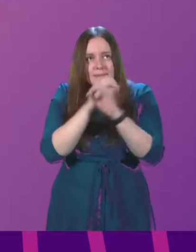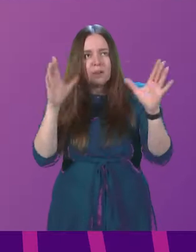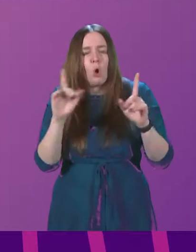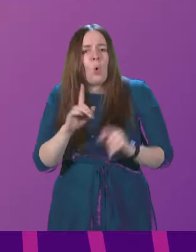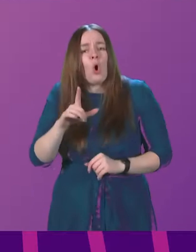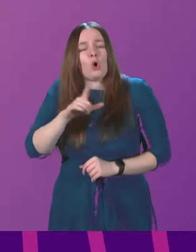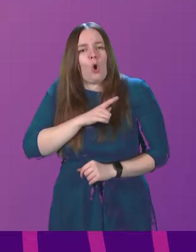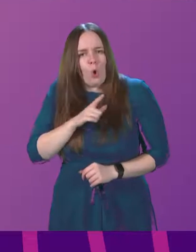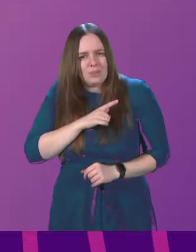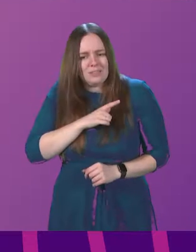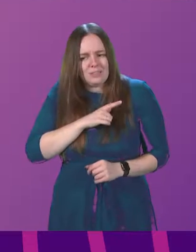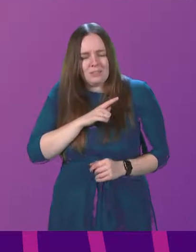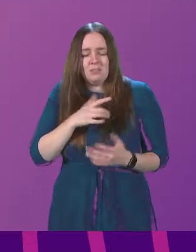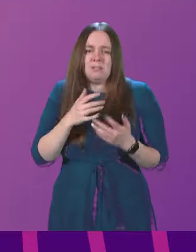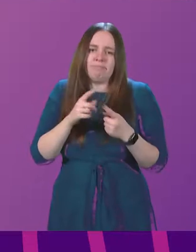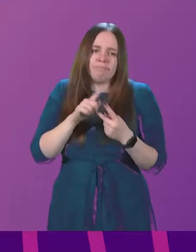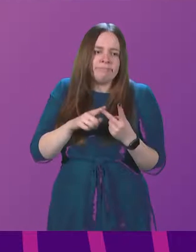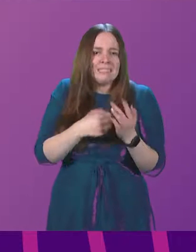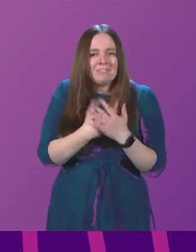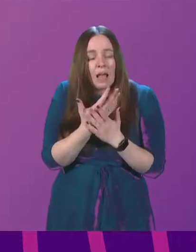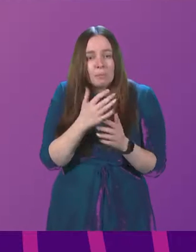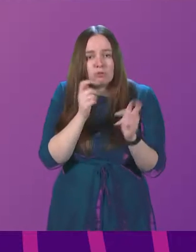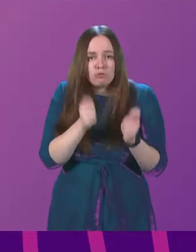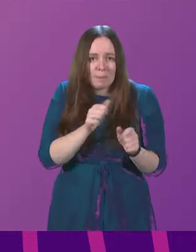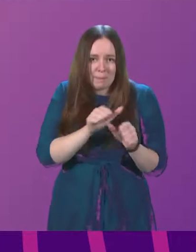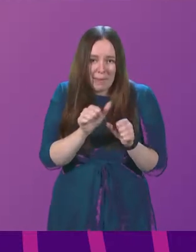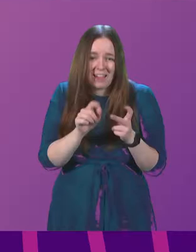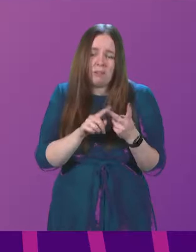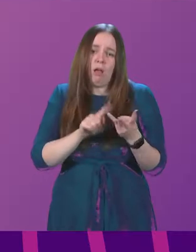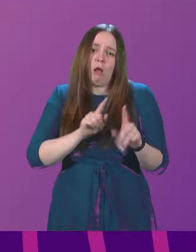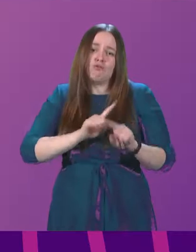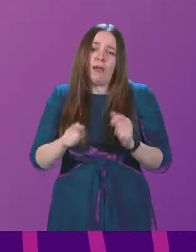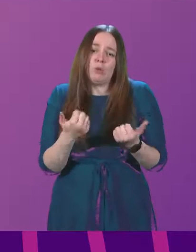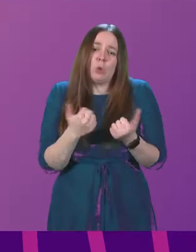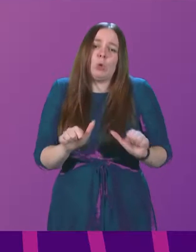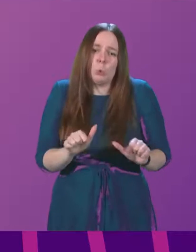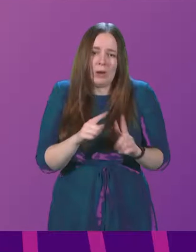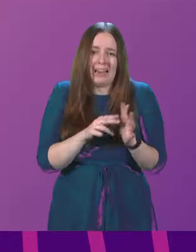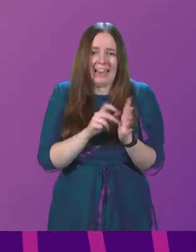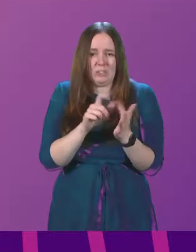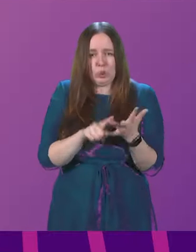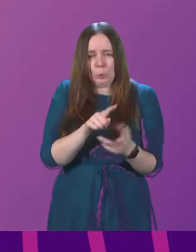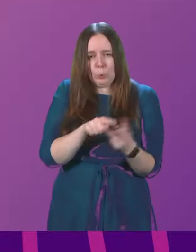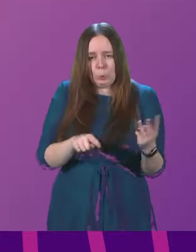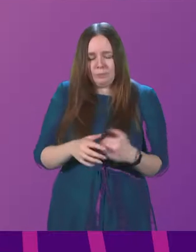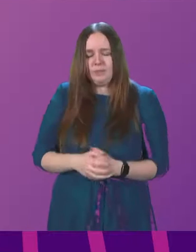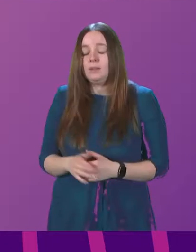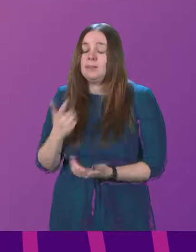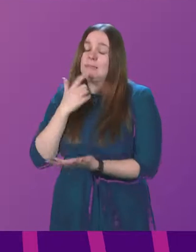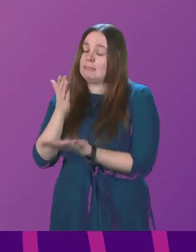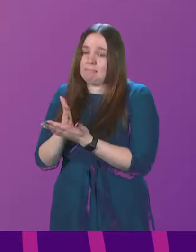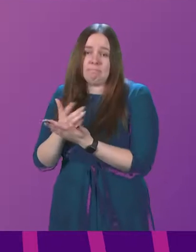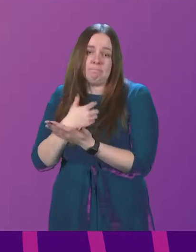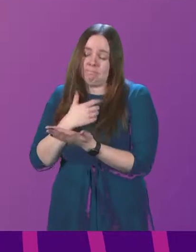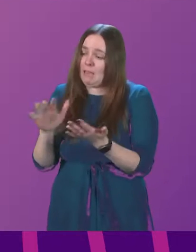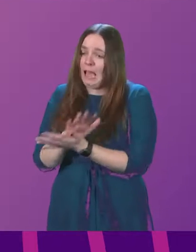developing better treatments and ultimately finding a cure for endometriosis? Minister. Absolutely. I am more